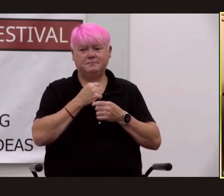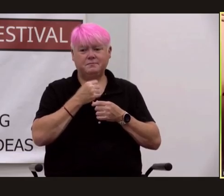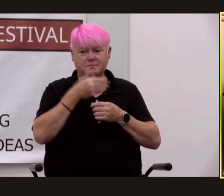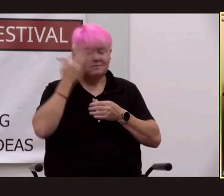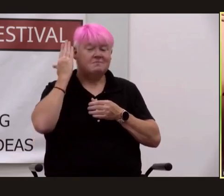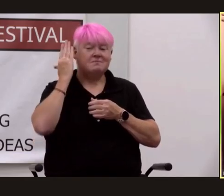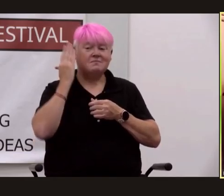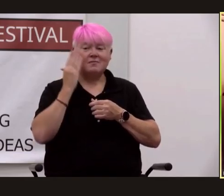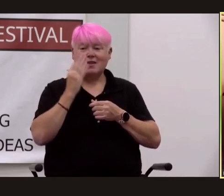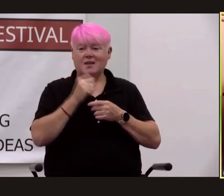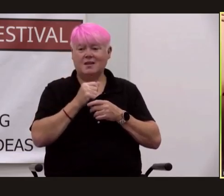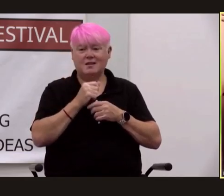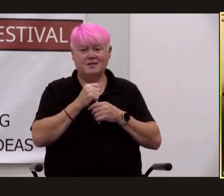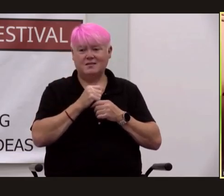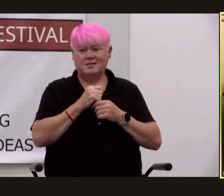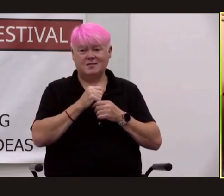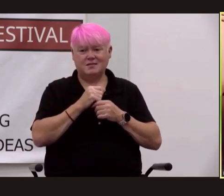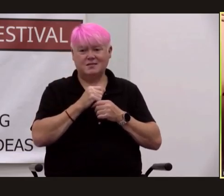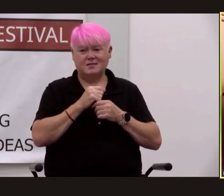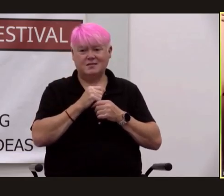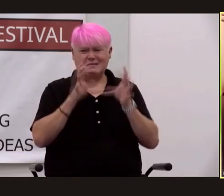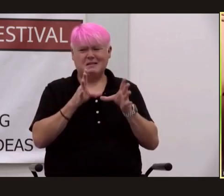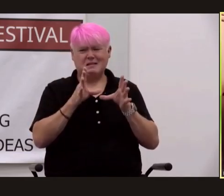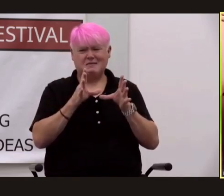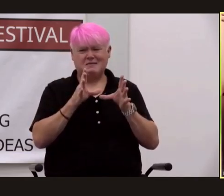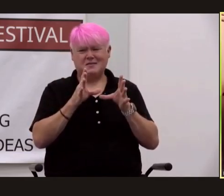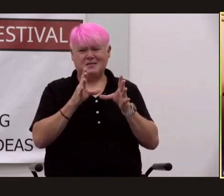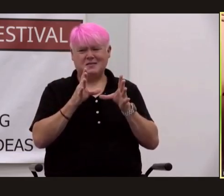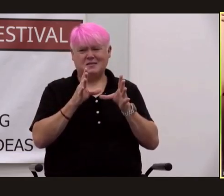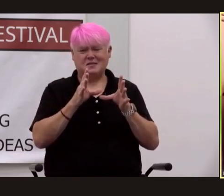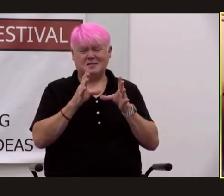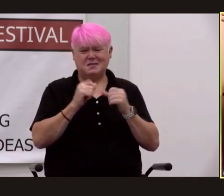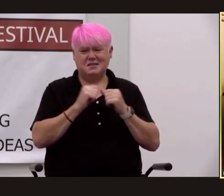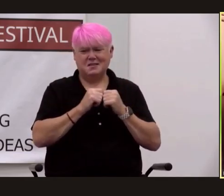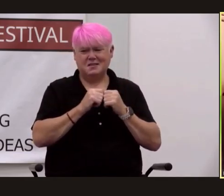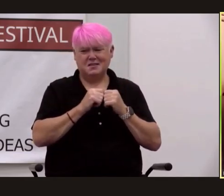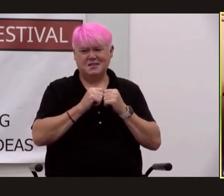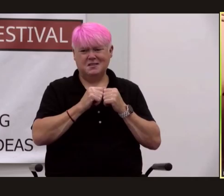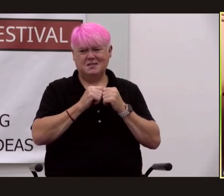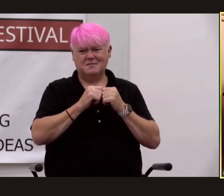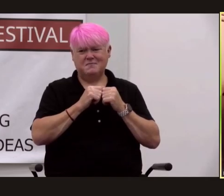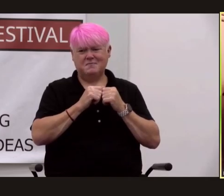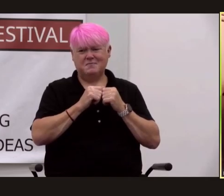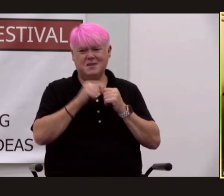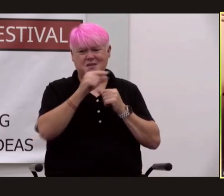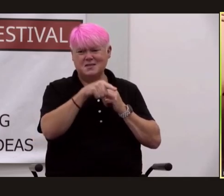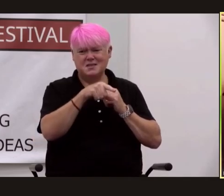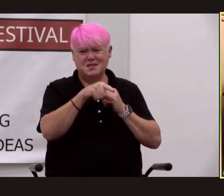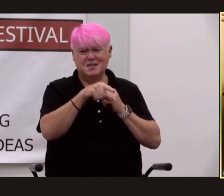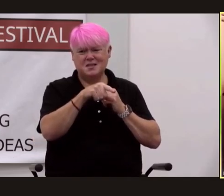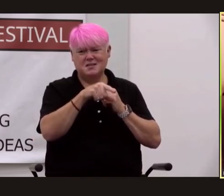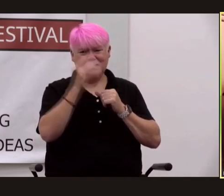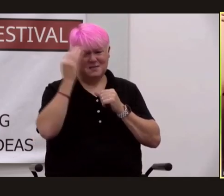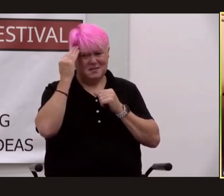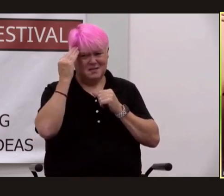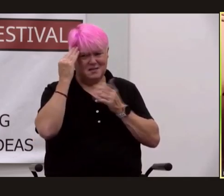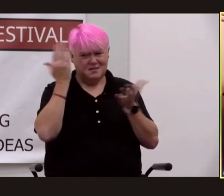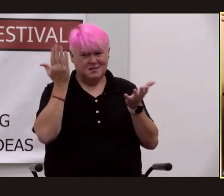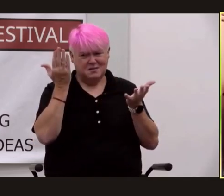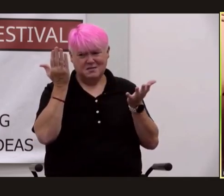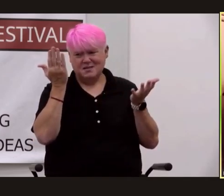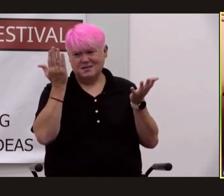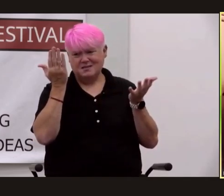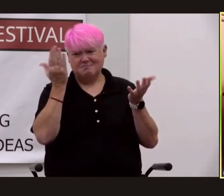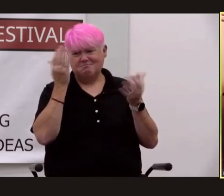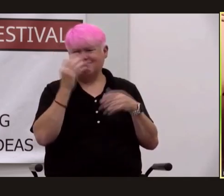it's just awful isn't it server said she was so but no single word could